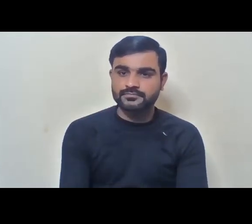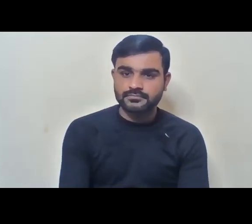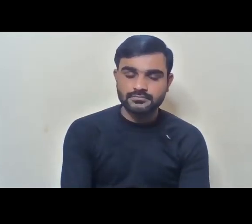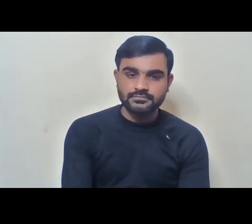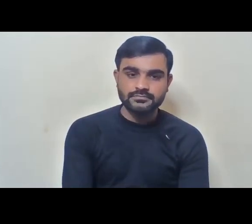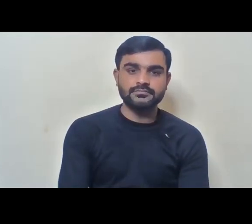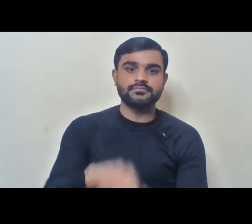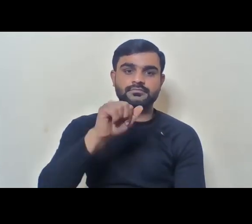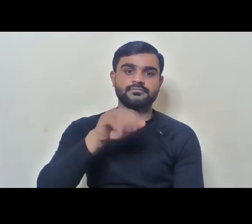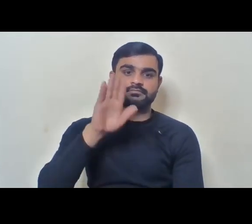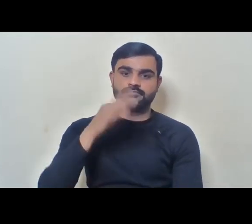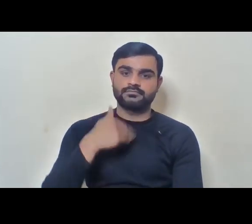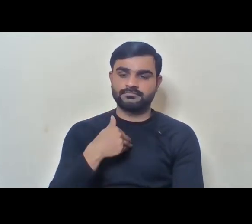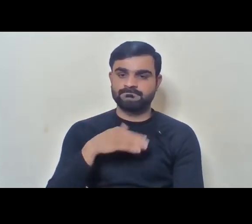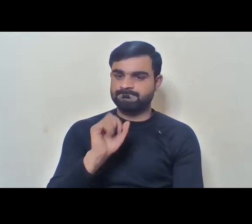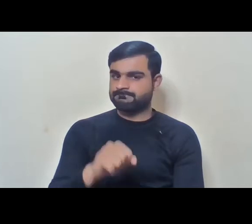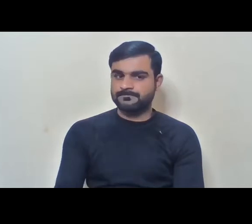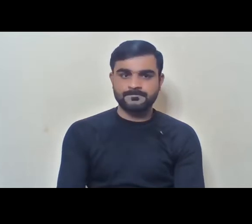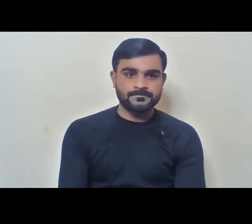Yes, ma'am. Yes, ma'am.